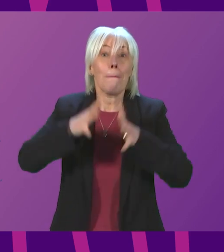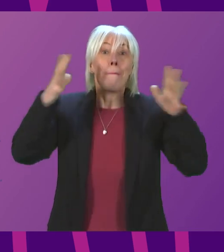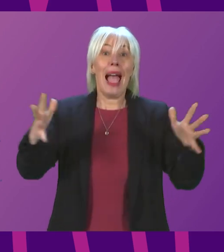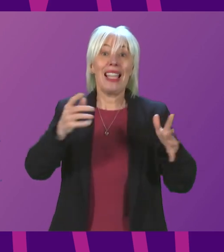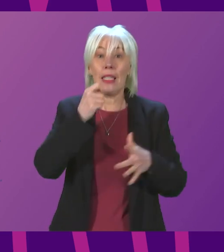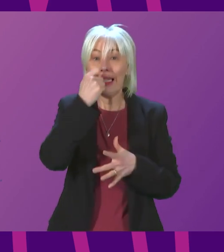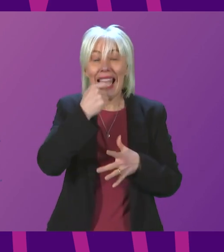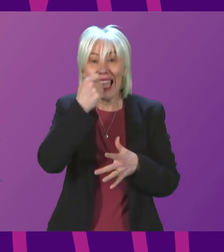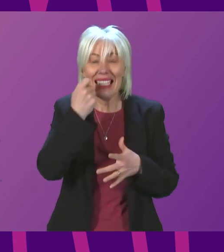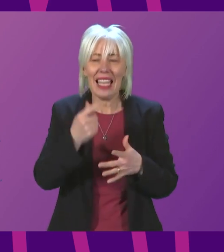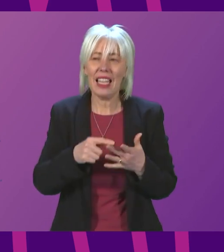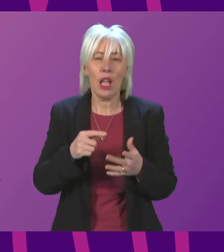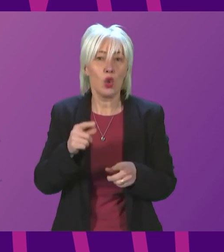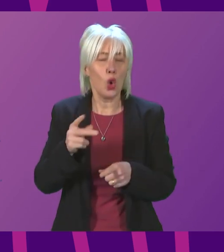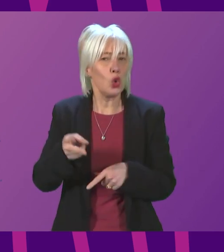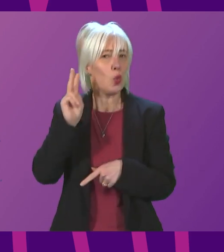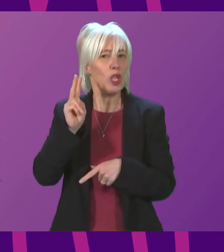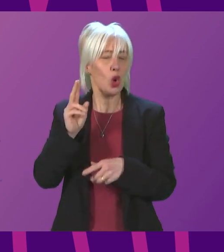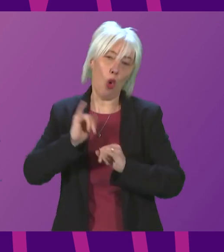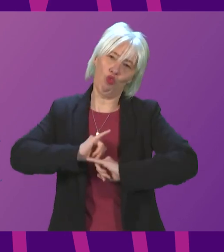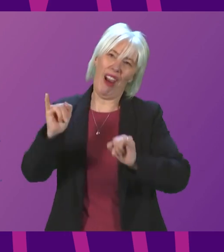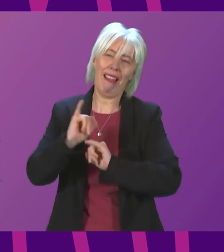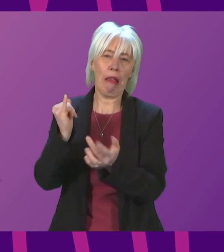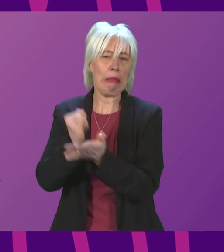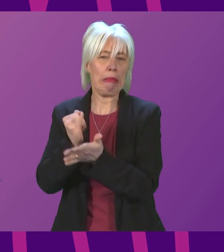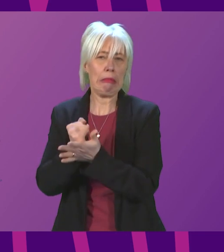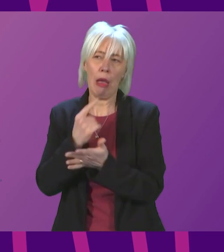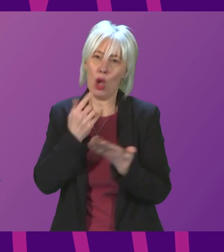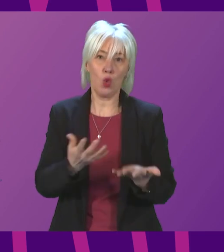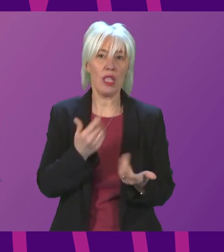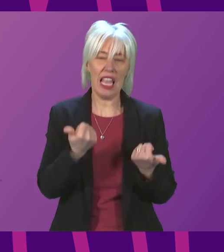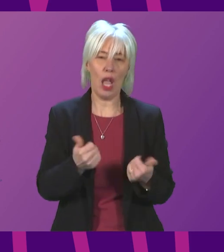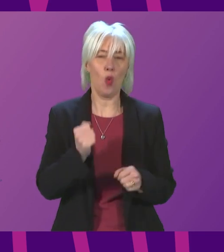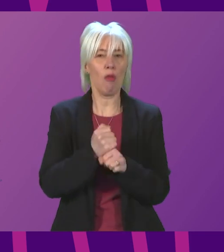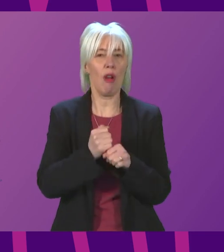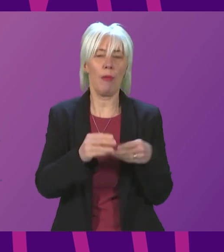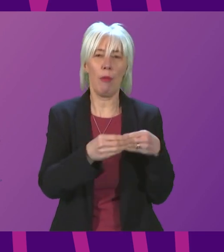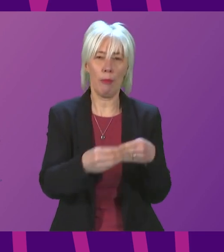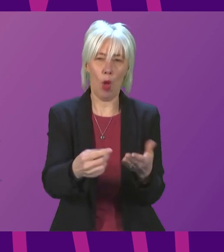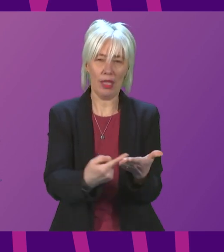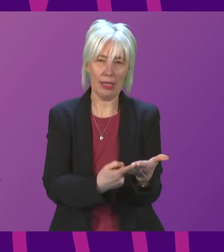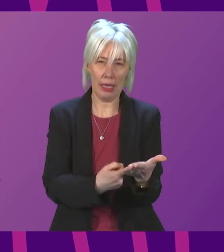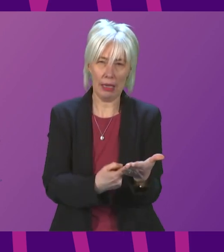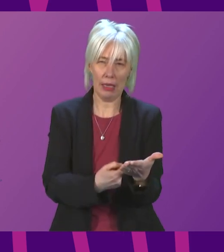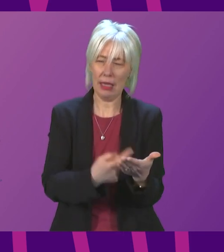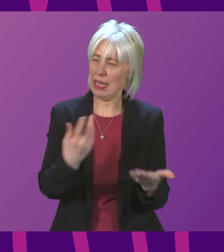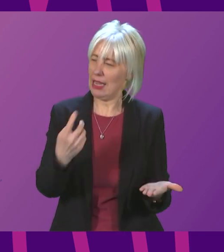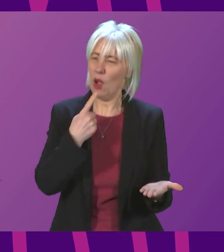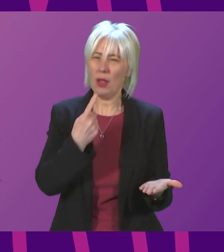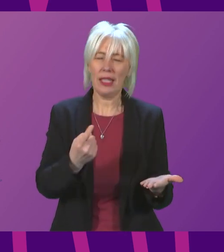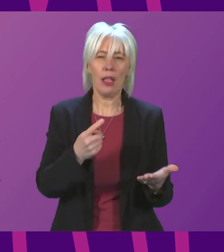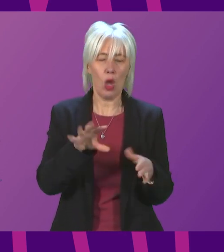government policy today. So, can I ask the First Minister? Her statement says that the government is moving to a system of representative